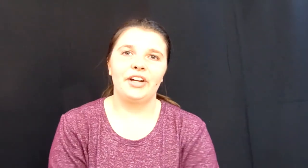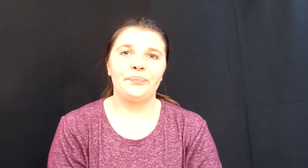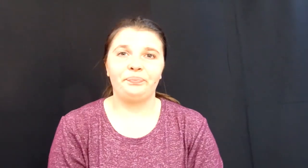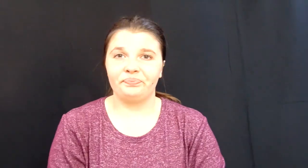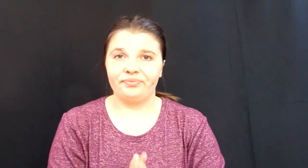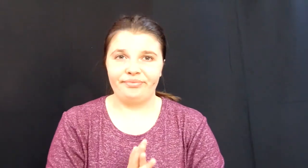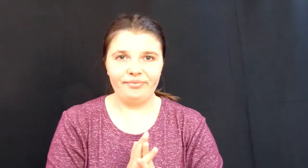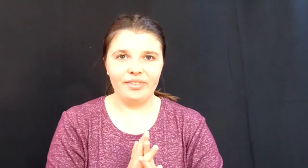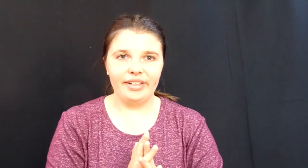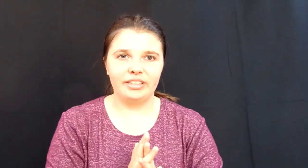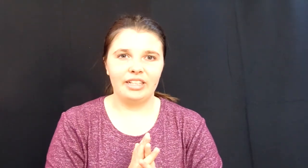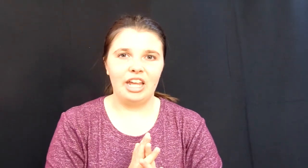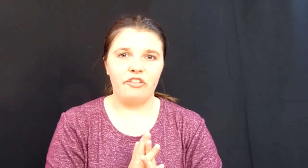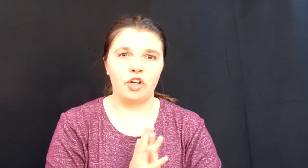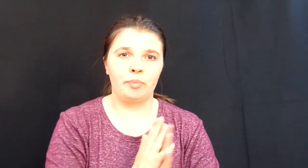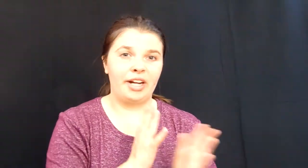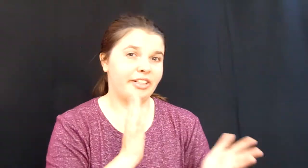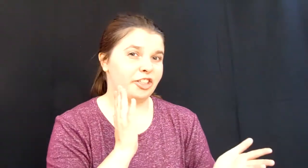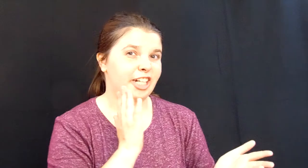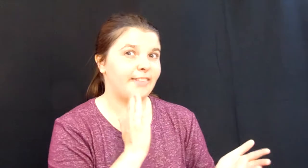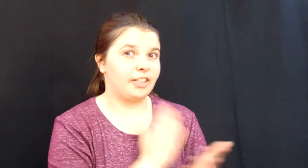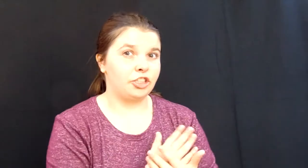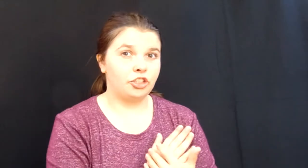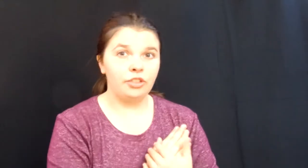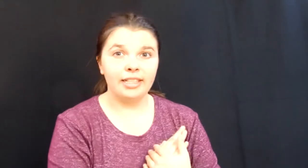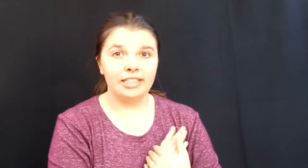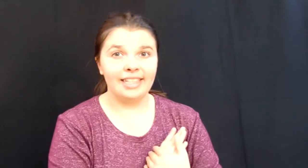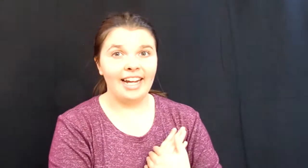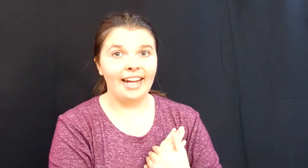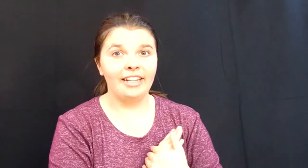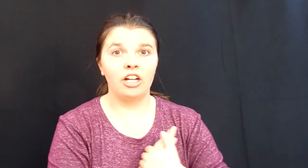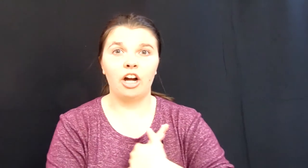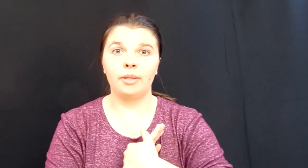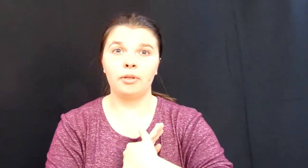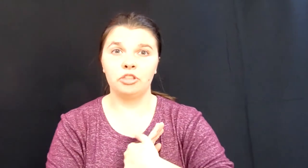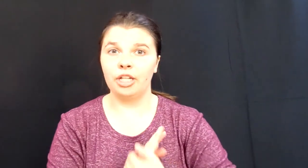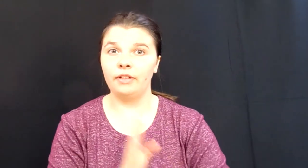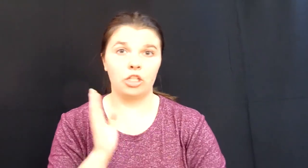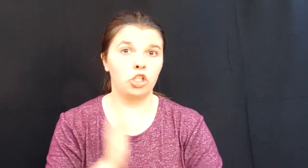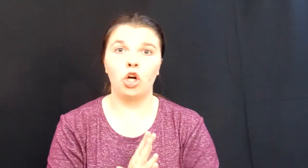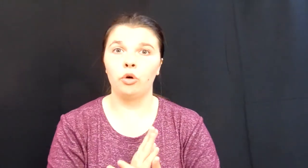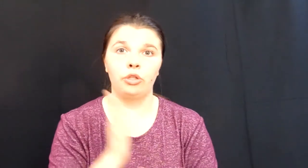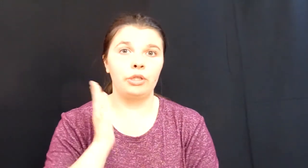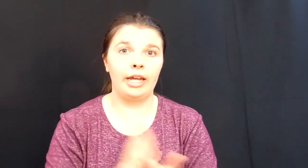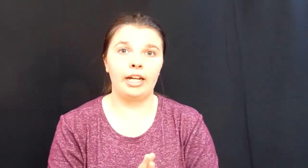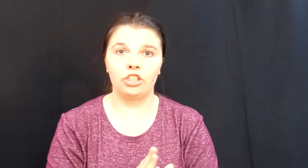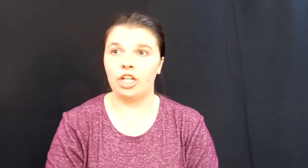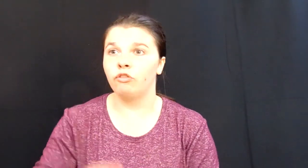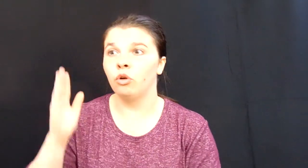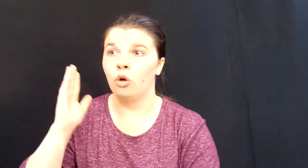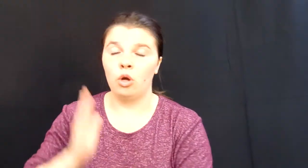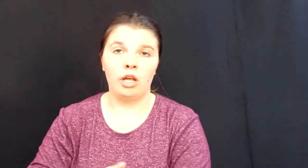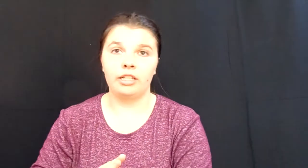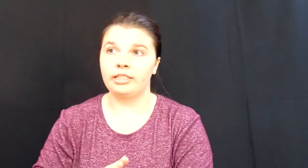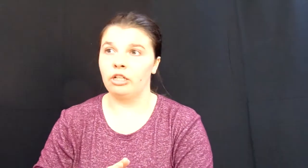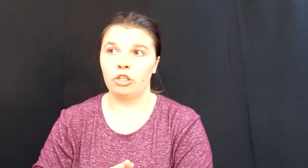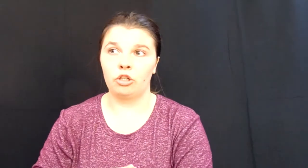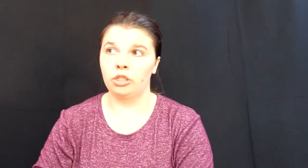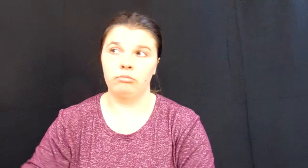if your parents are kind of on the strict side all about shaving like no you cannot shave until you're